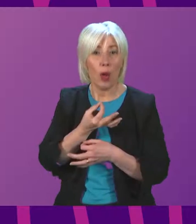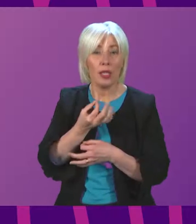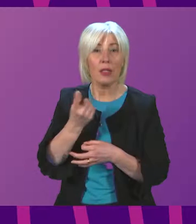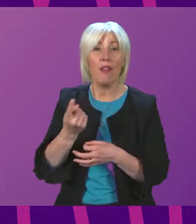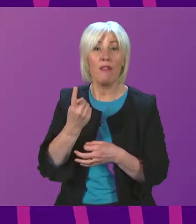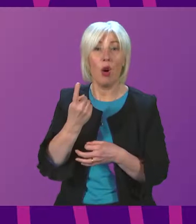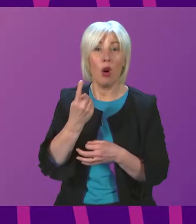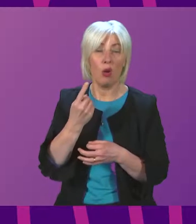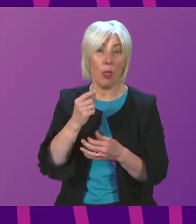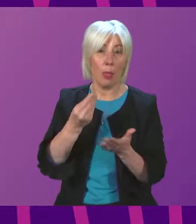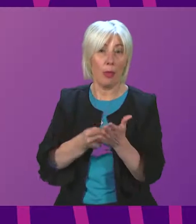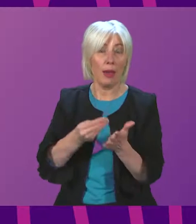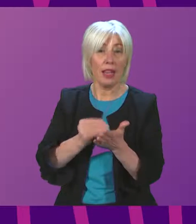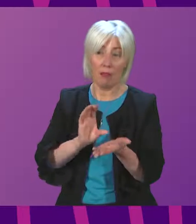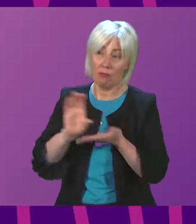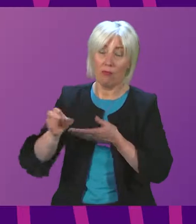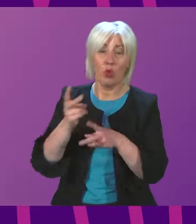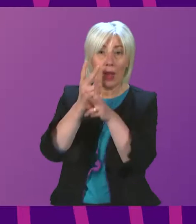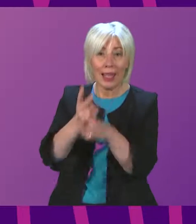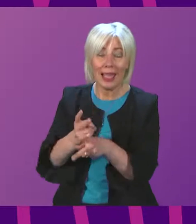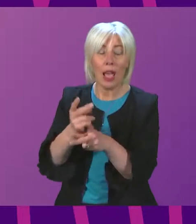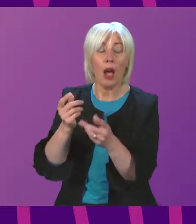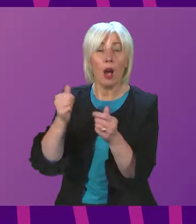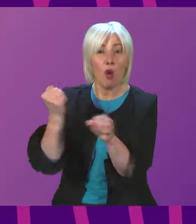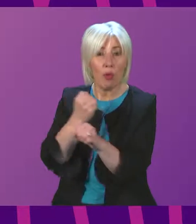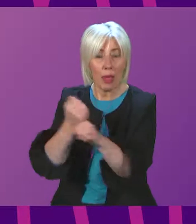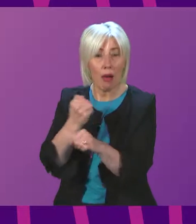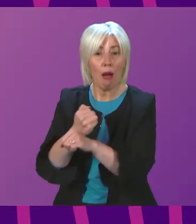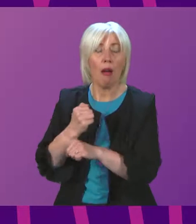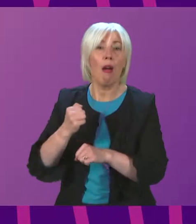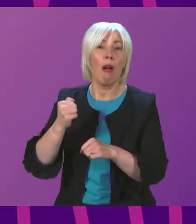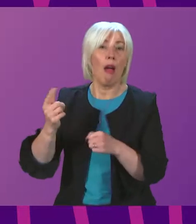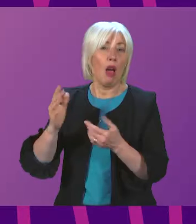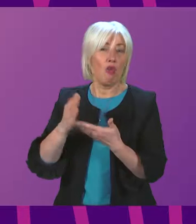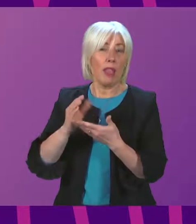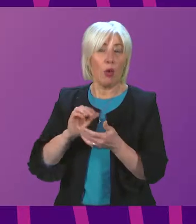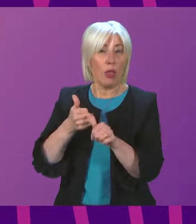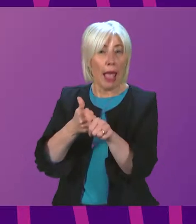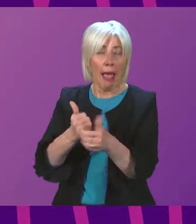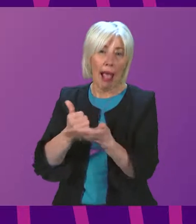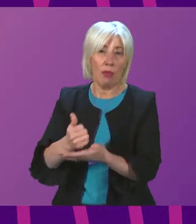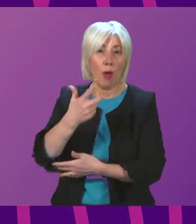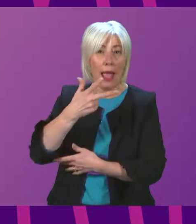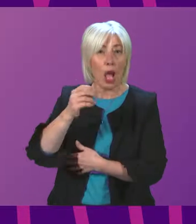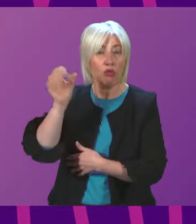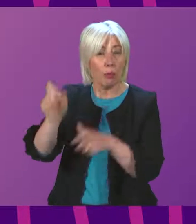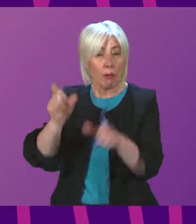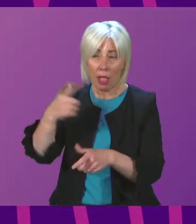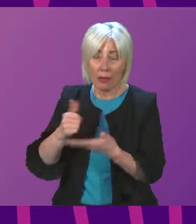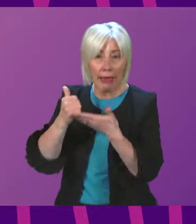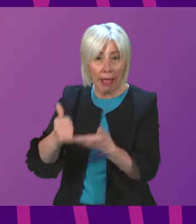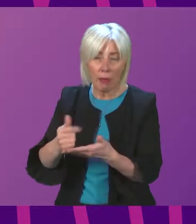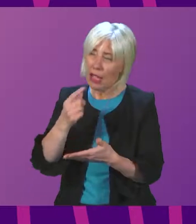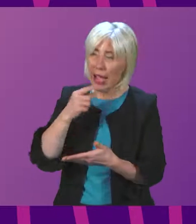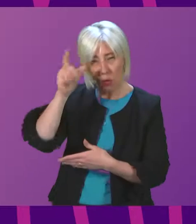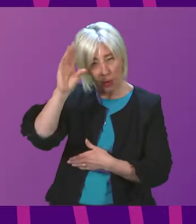to provide this institution has helped little, barely 800 people. Can the Kevin Secretary say how many people have been